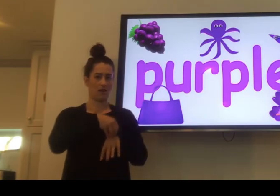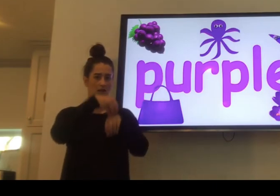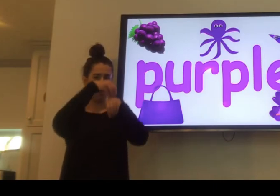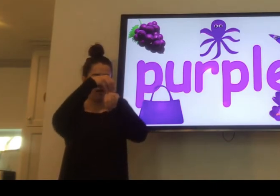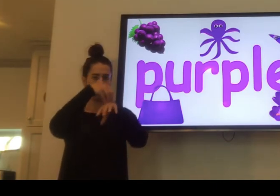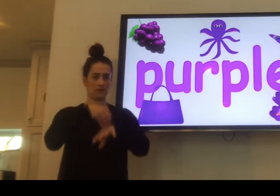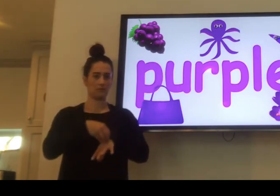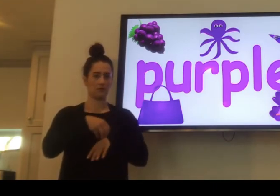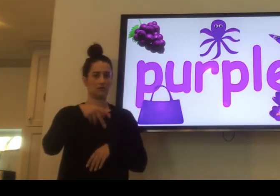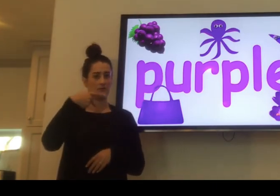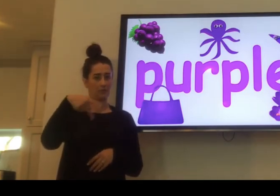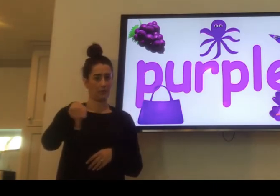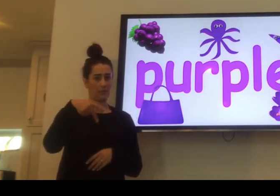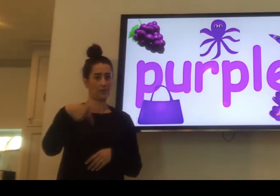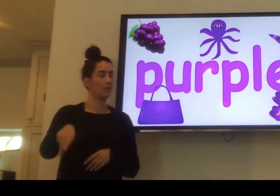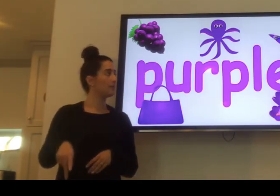An octopus is purple.